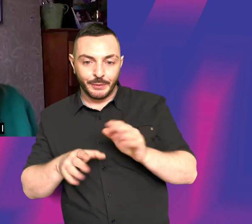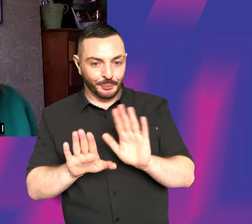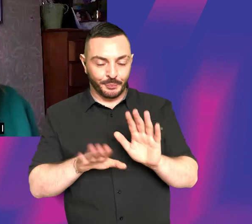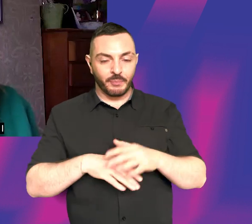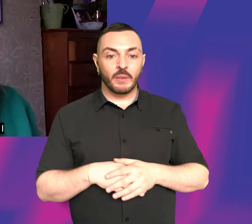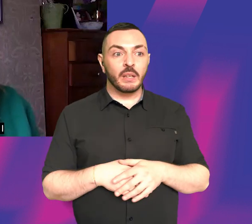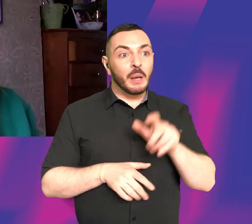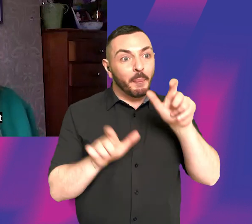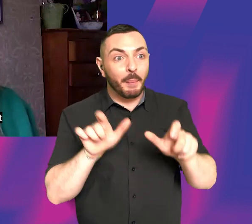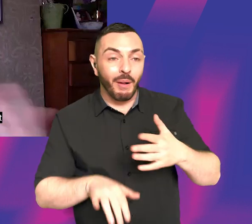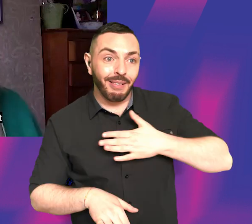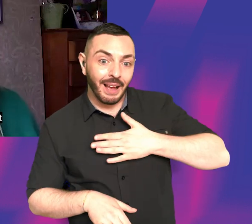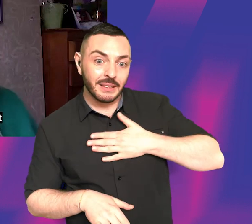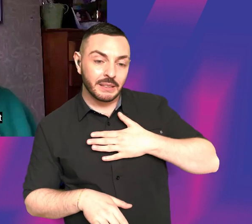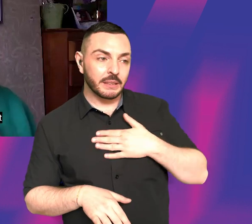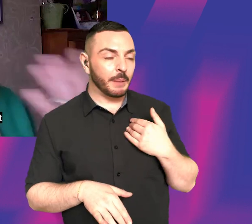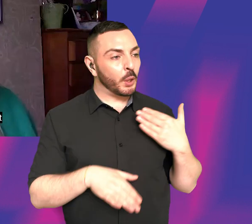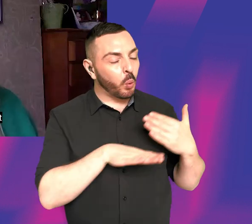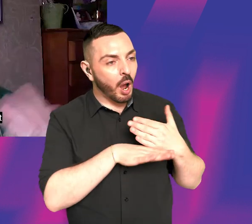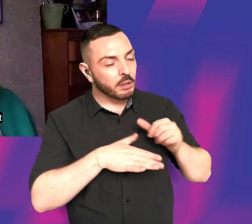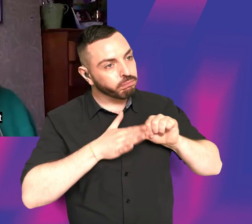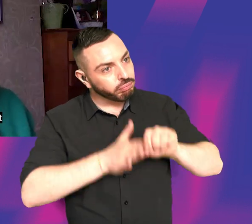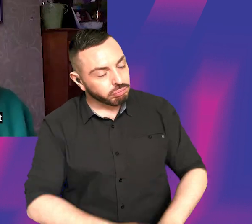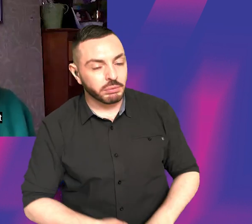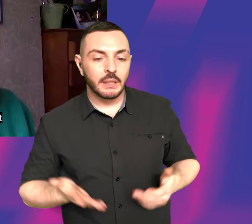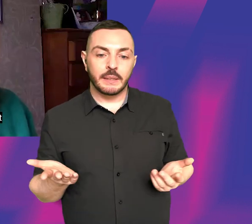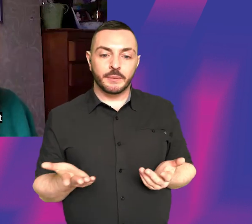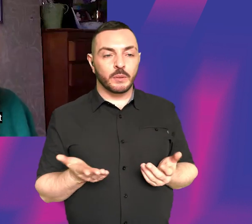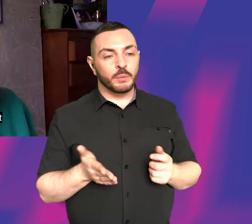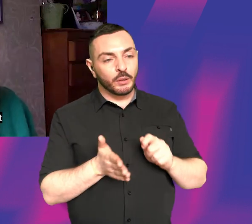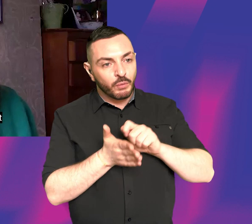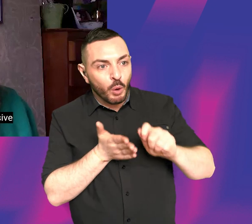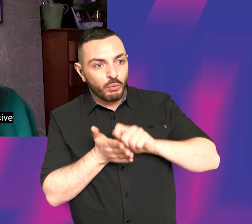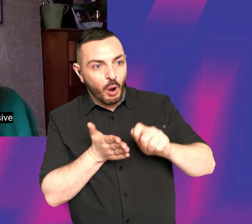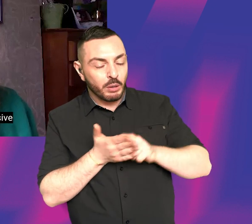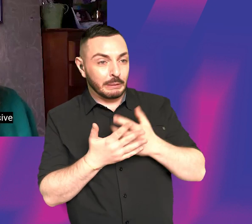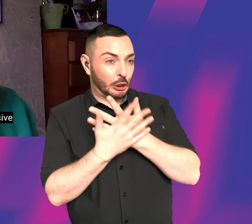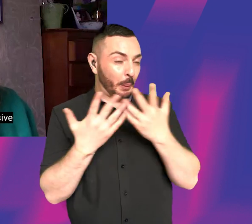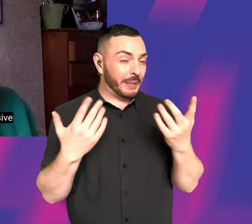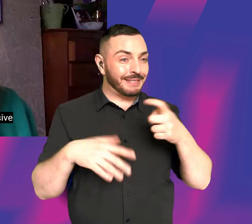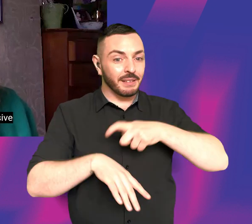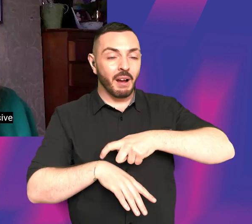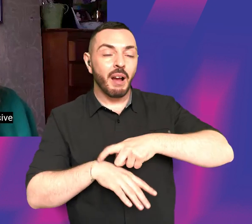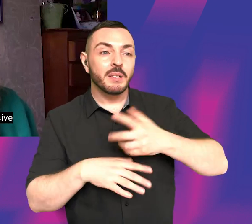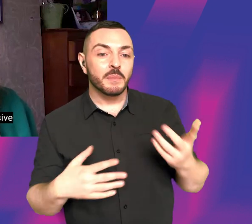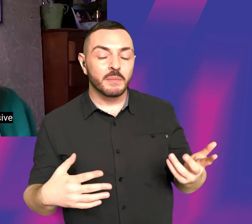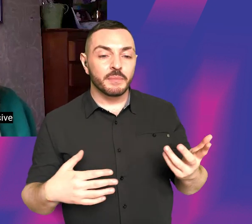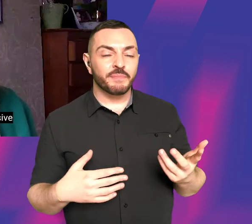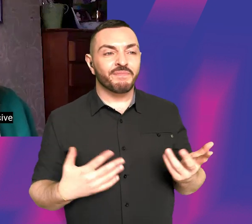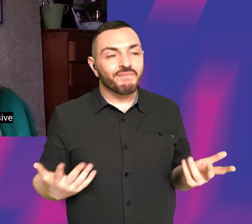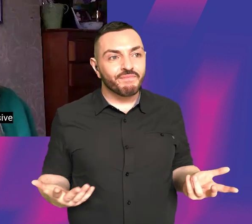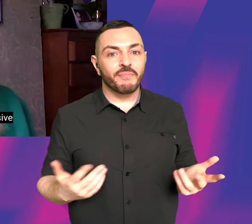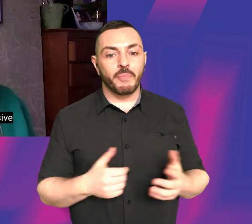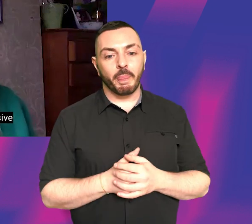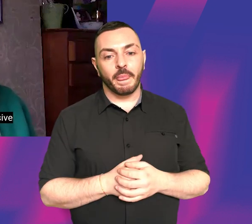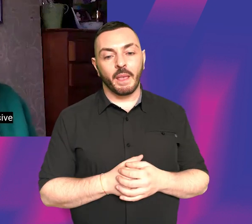think people liked it. And I did a lot of work on it and rewrote it loads and loads of times, but it just was maybe a bit